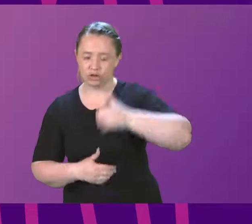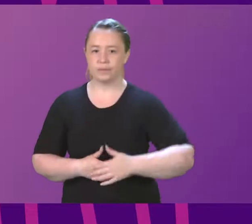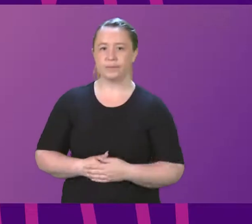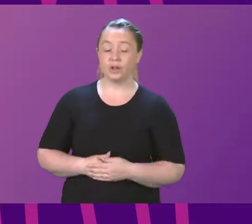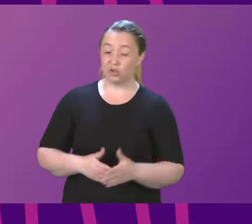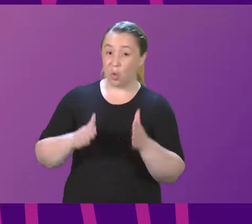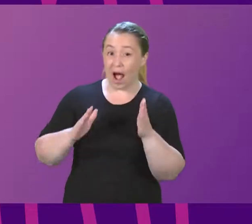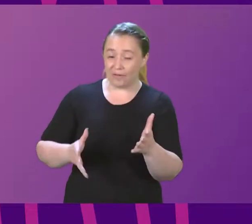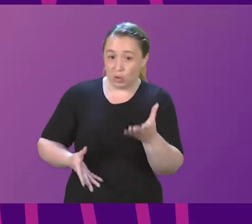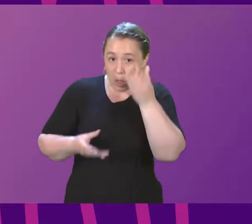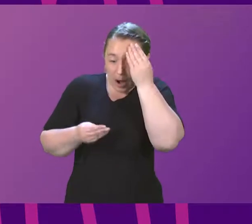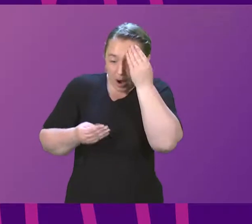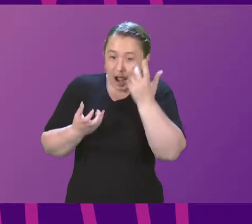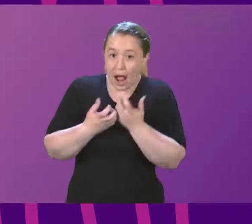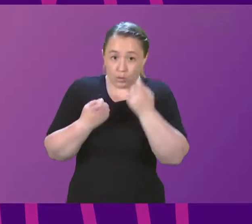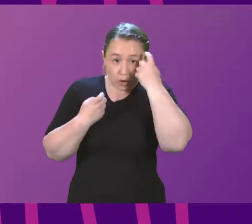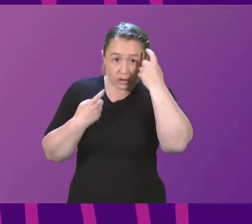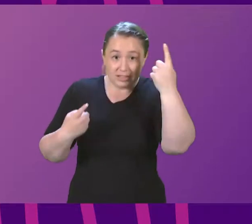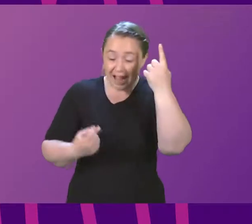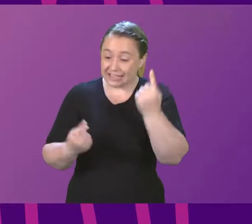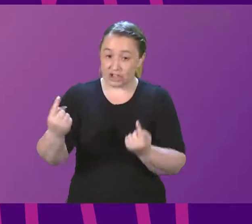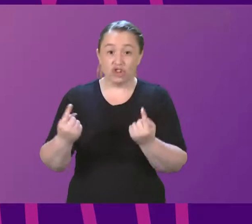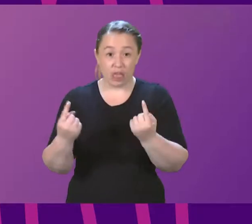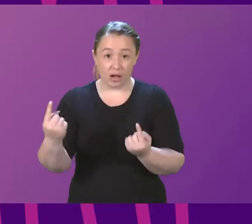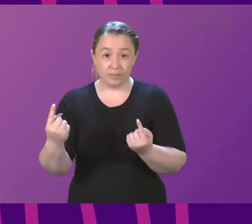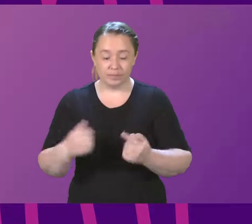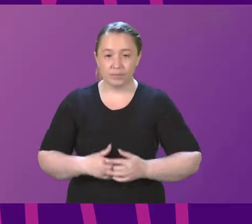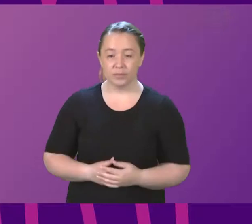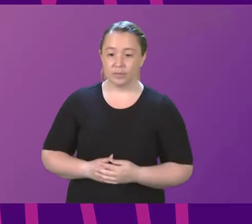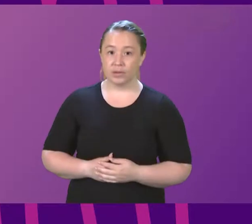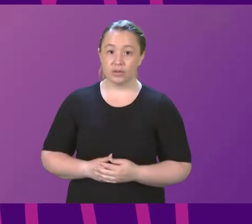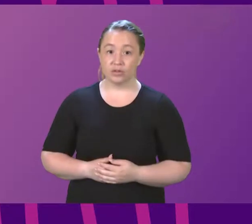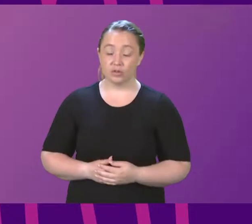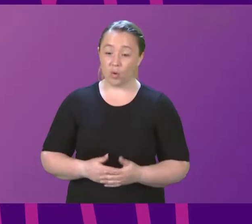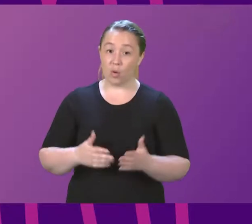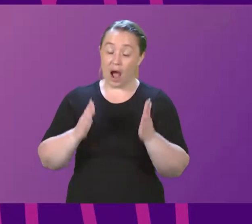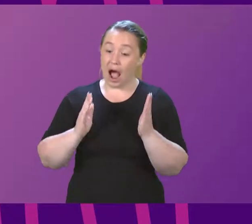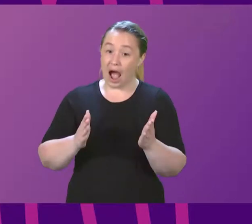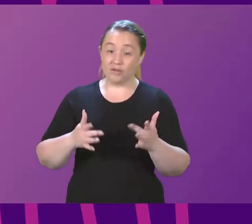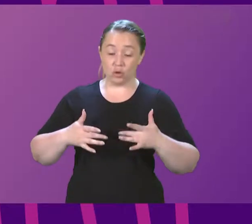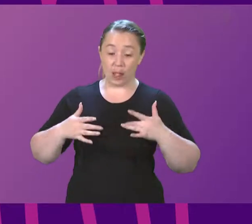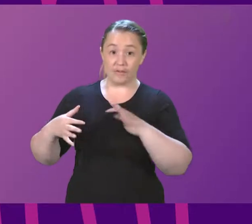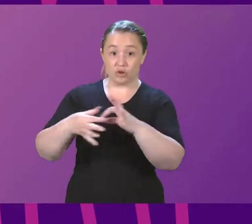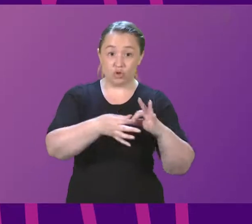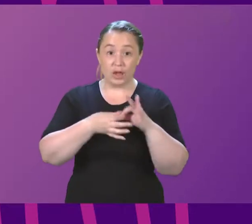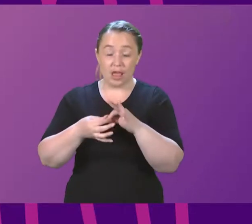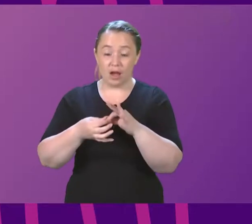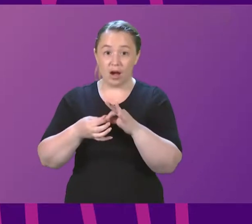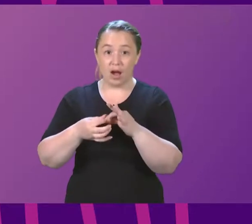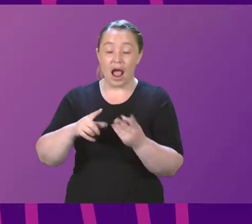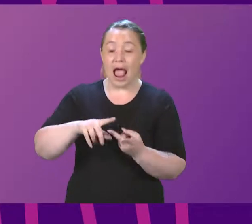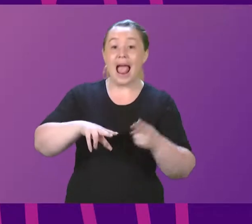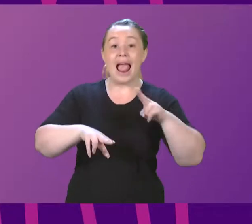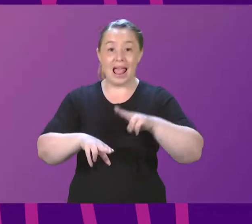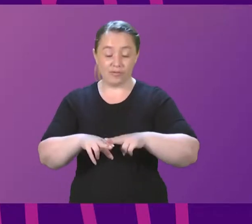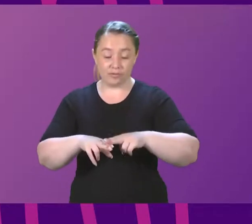each other. We must learn to put up with the fact that we can only live together if we learn the types of charity and